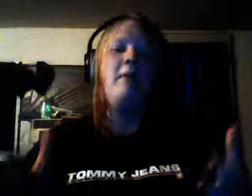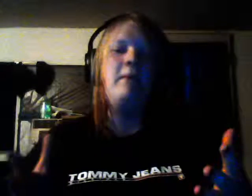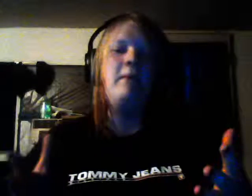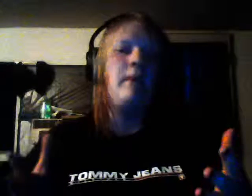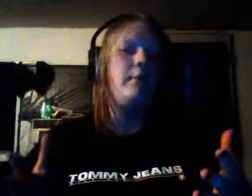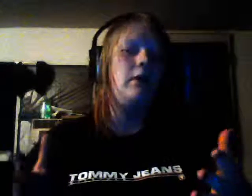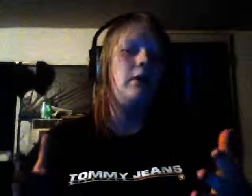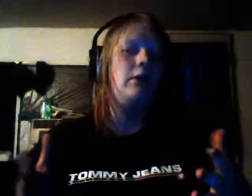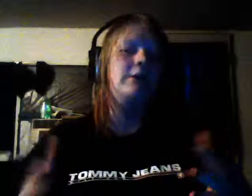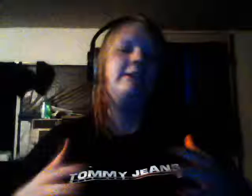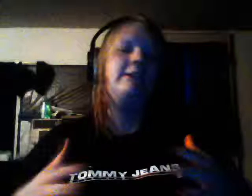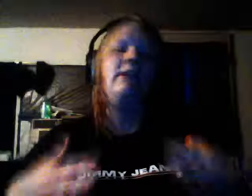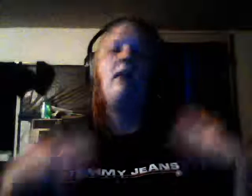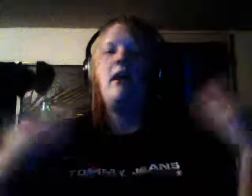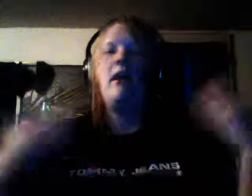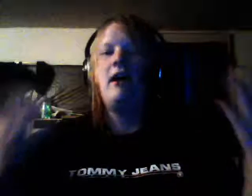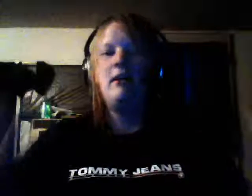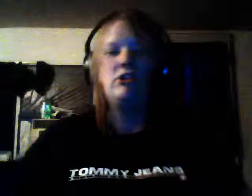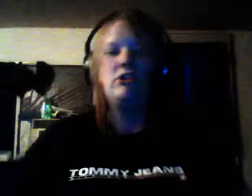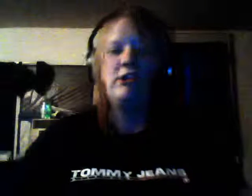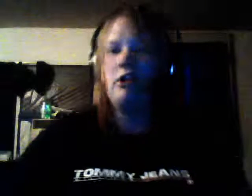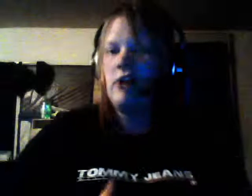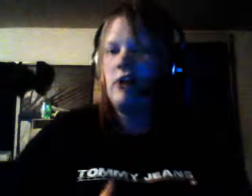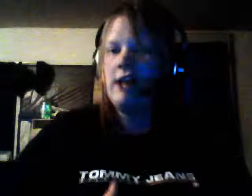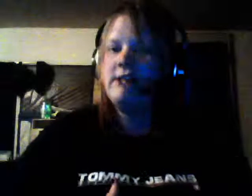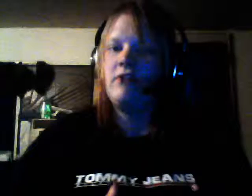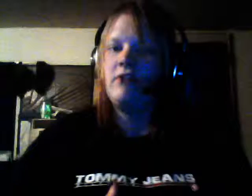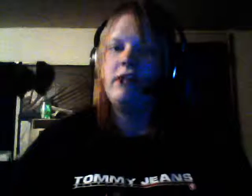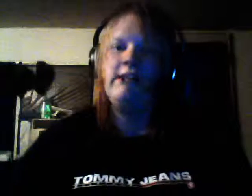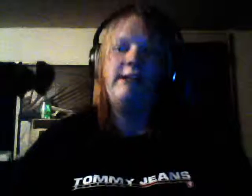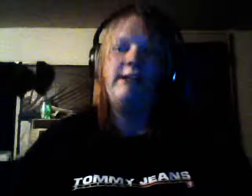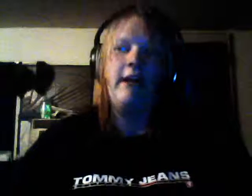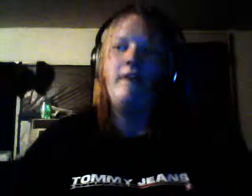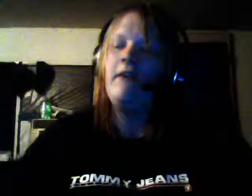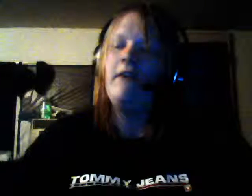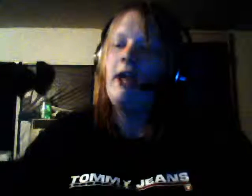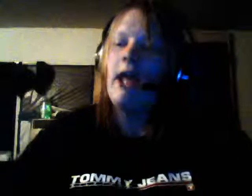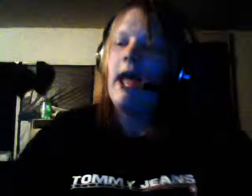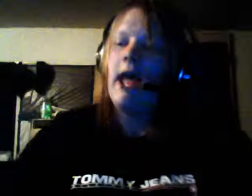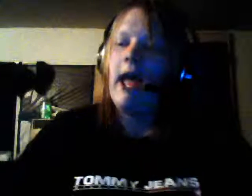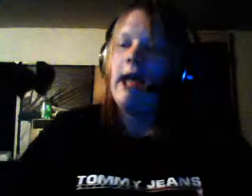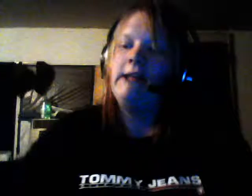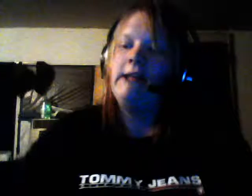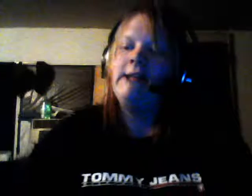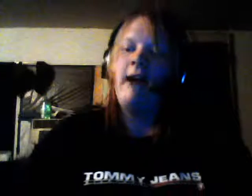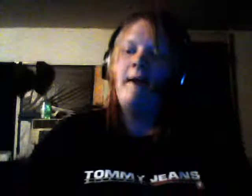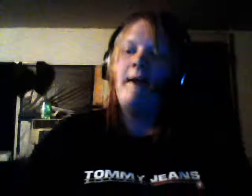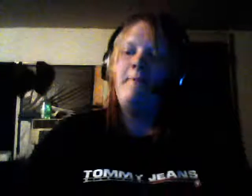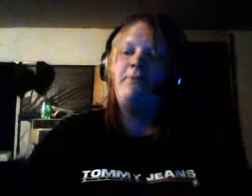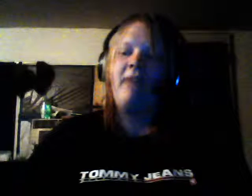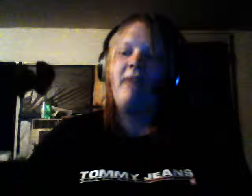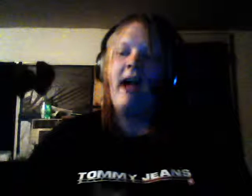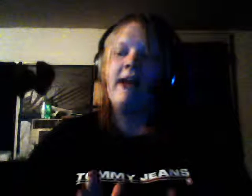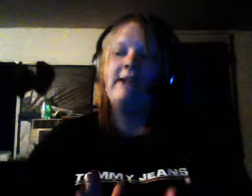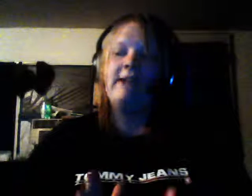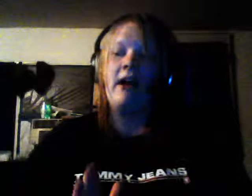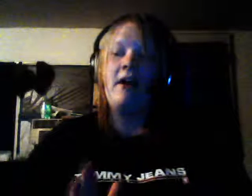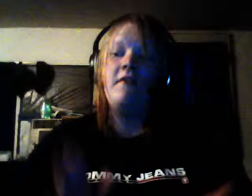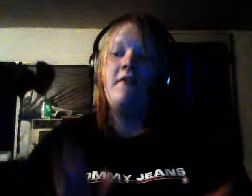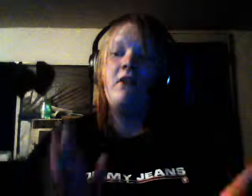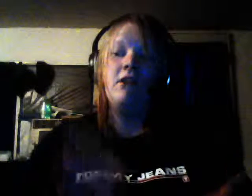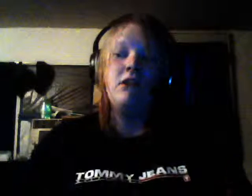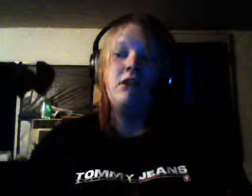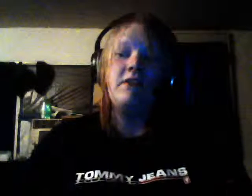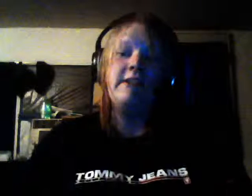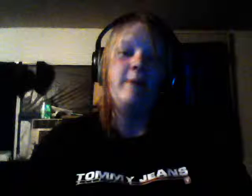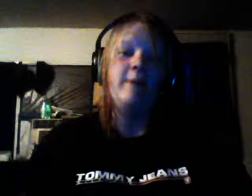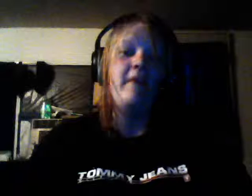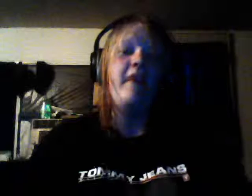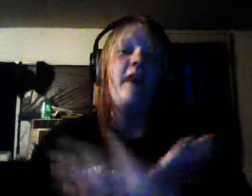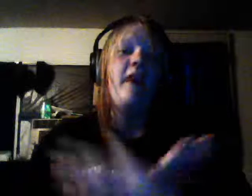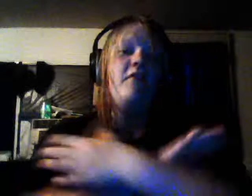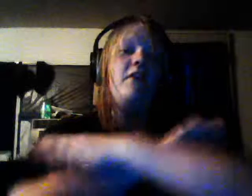members and just all kinds of crazy stuff and um as of earlier this month everything